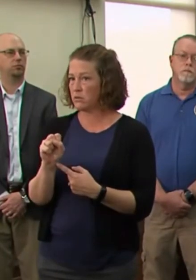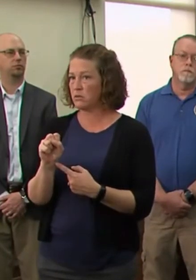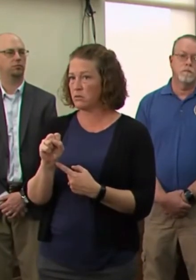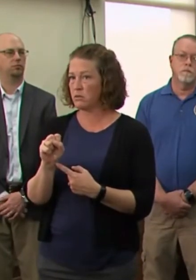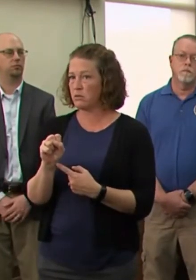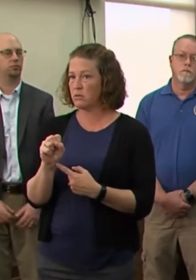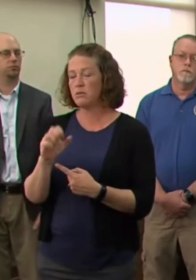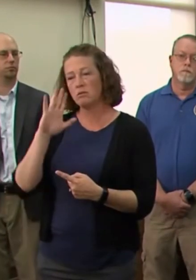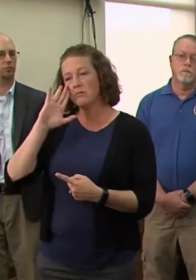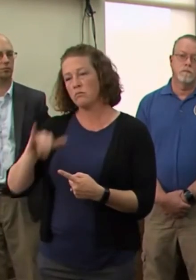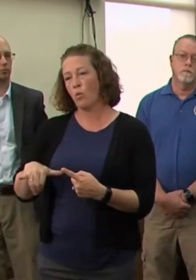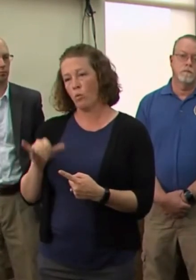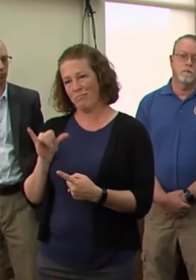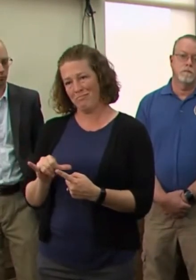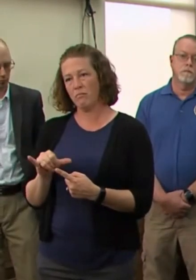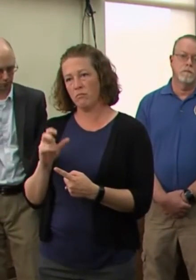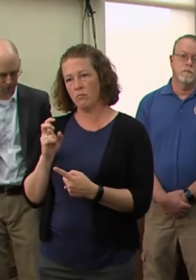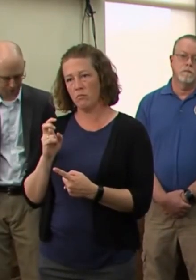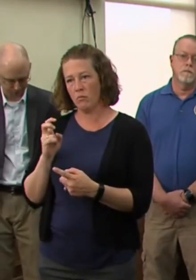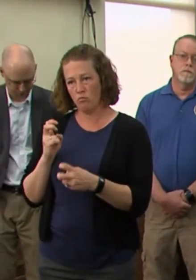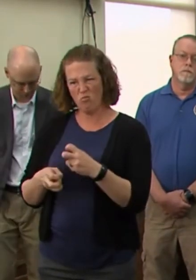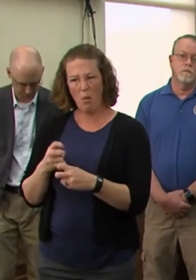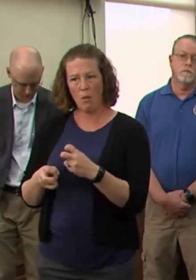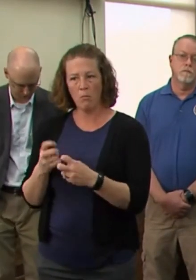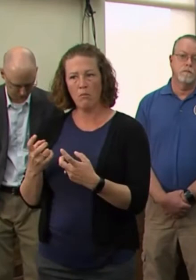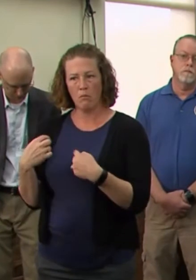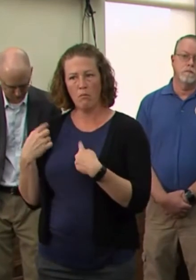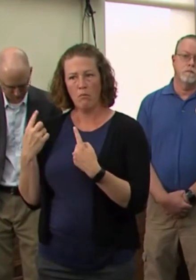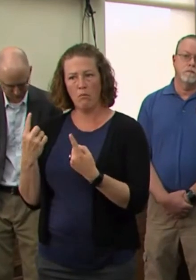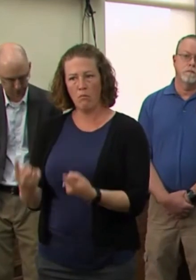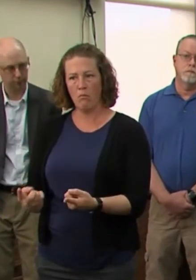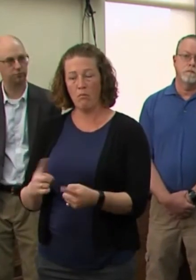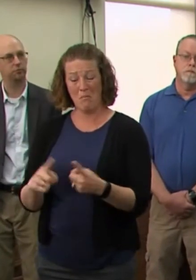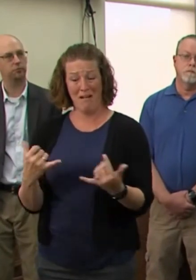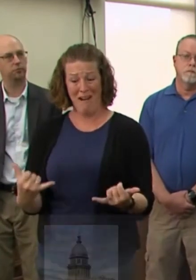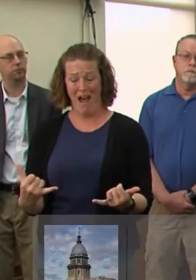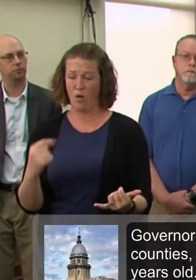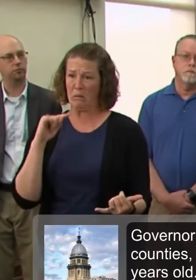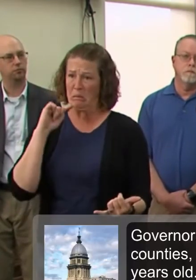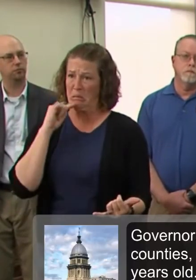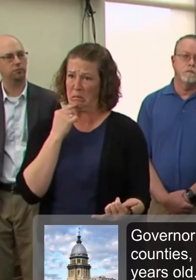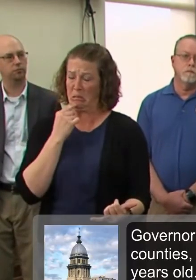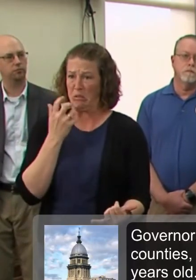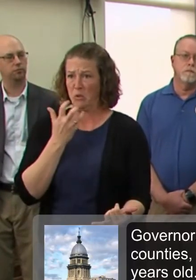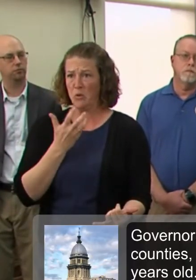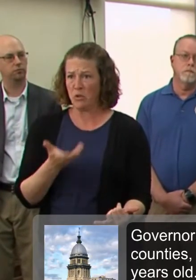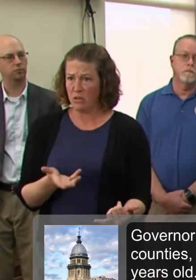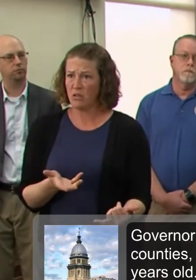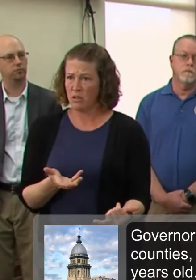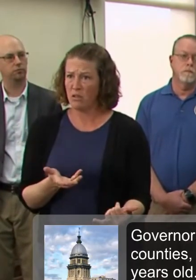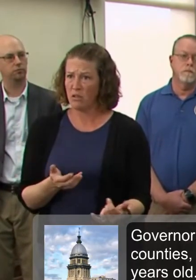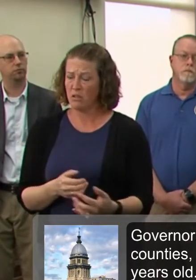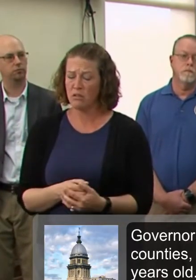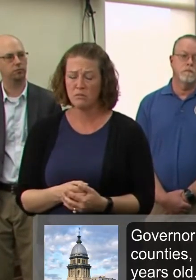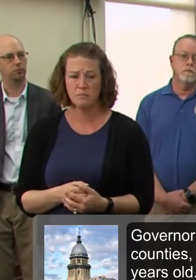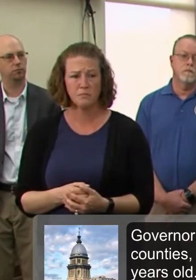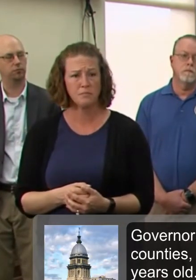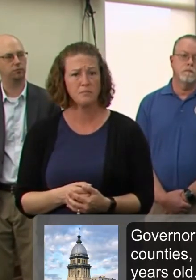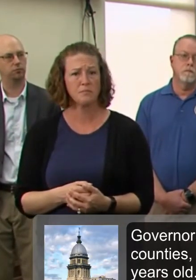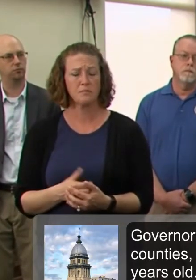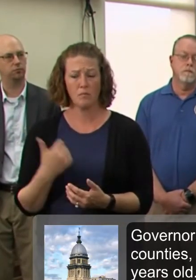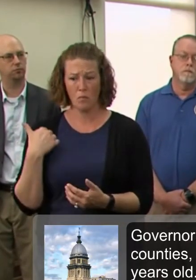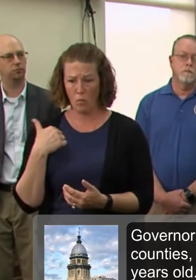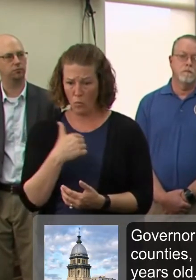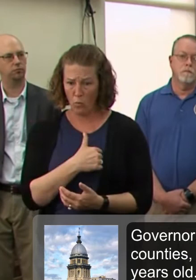this moment, especially, we want to make sure that we're keeping people safe from the virus. Um, so we have conversations going